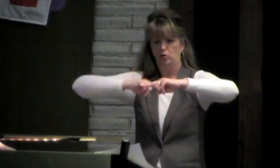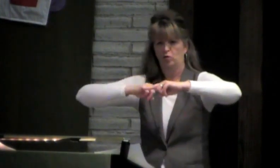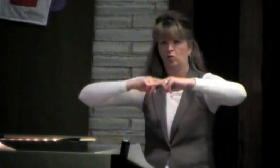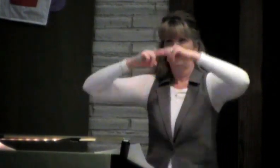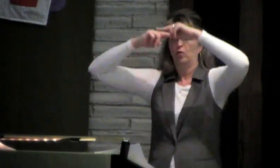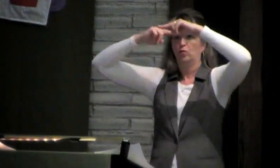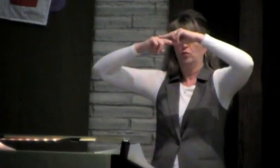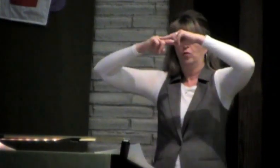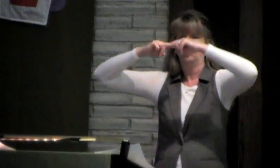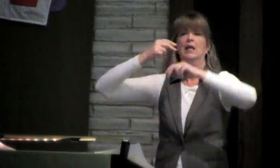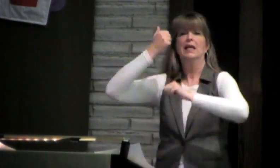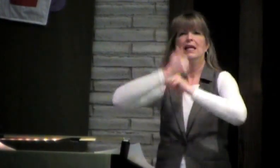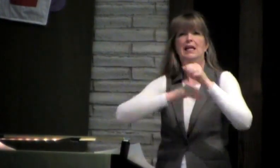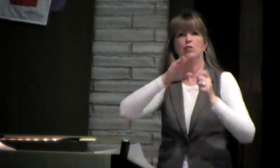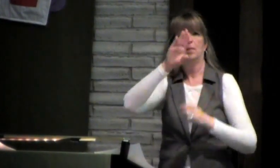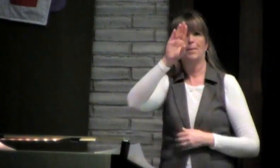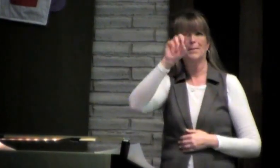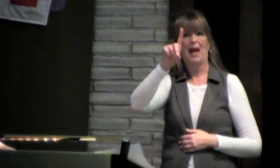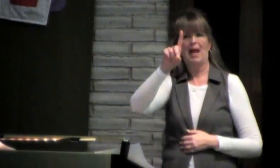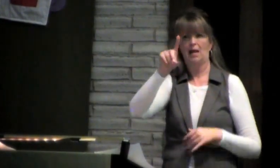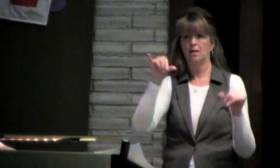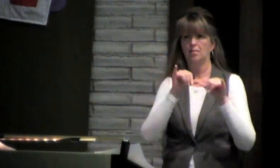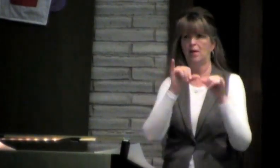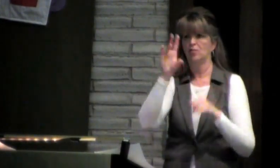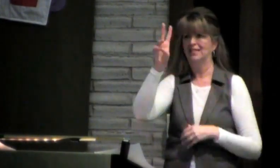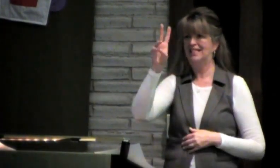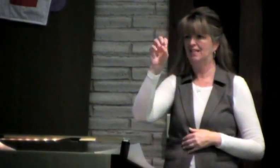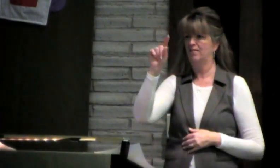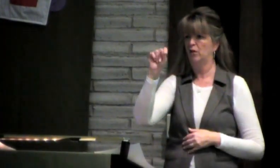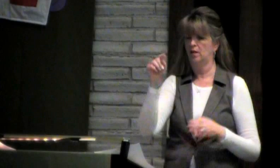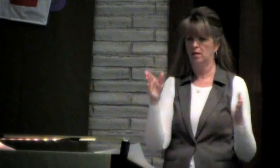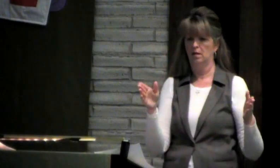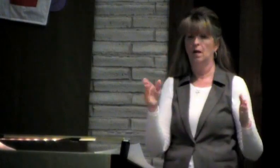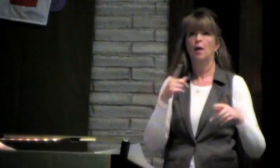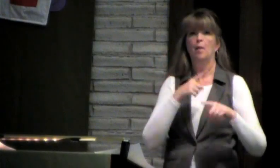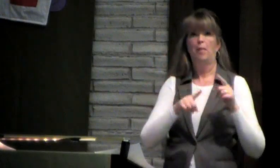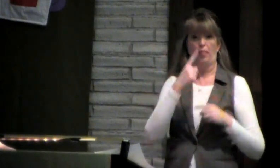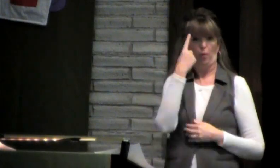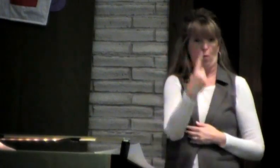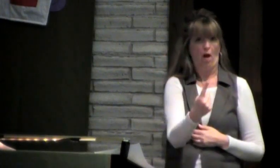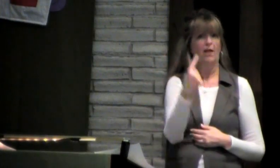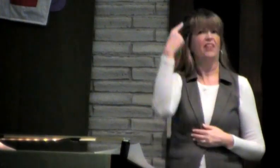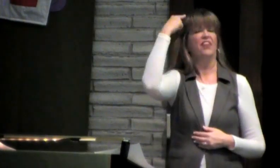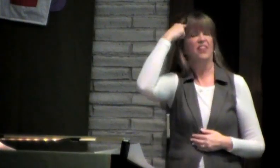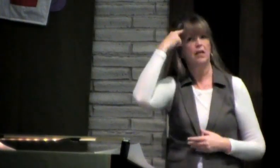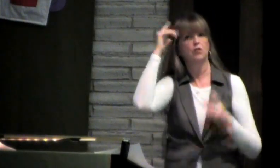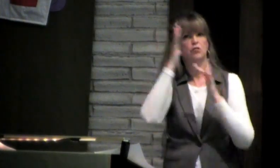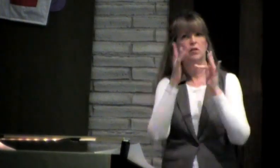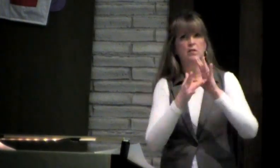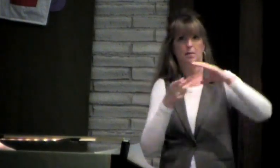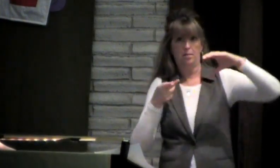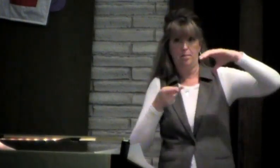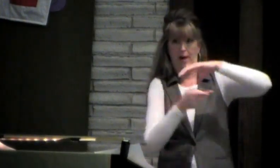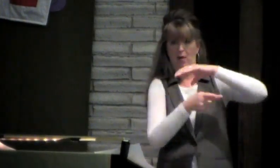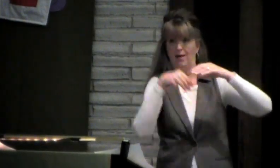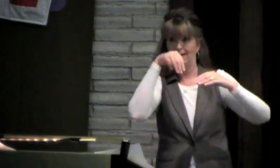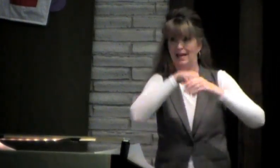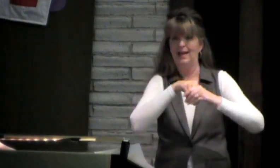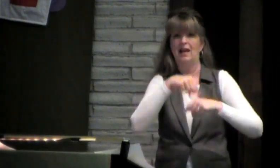And each slab, each bed in the tomb measured six feet. But the one that they thought that